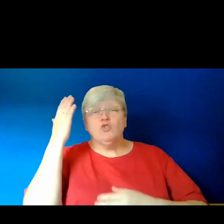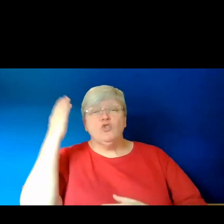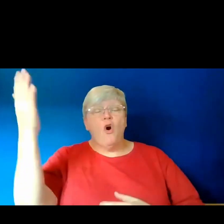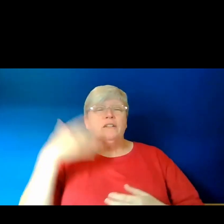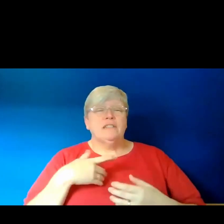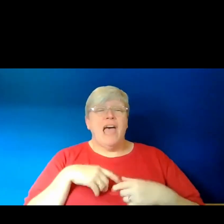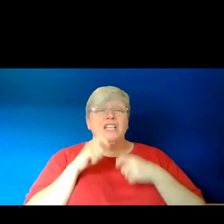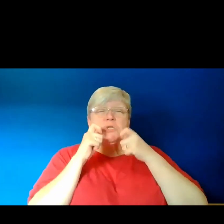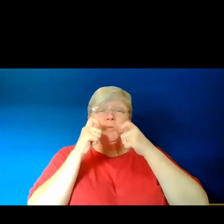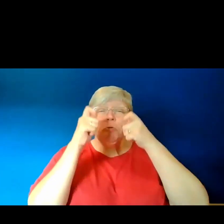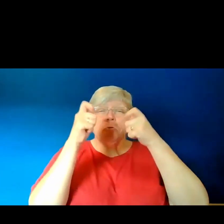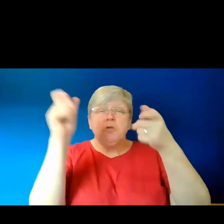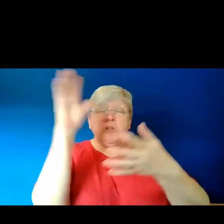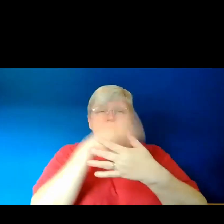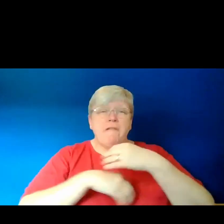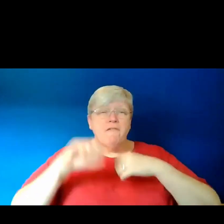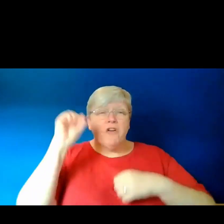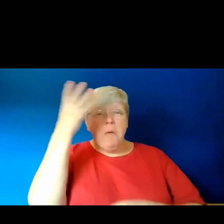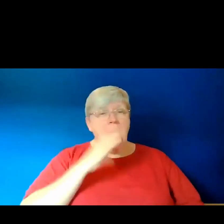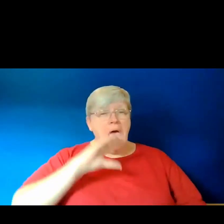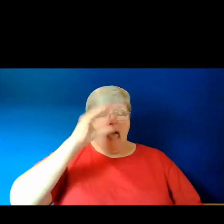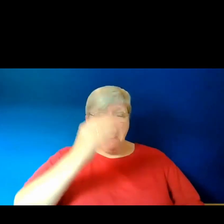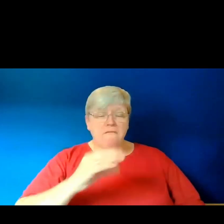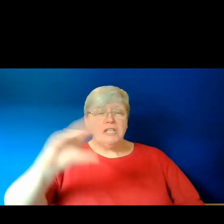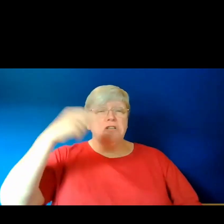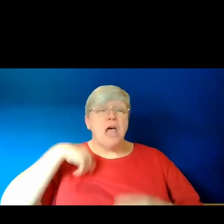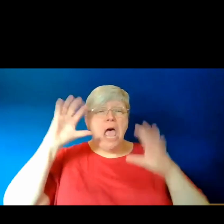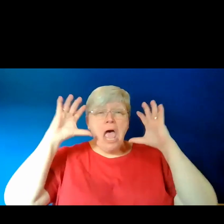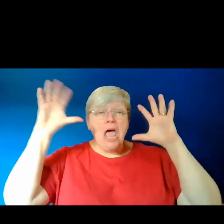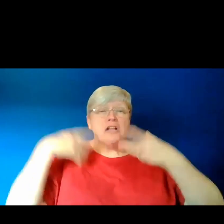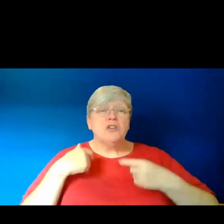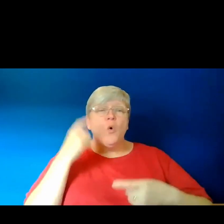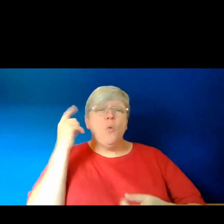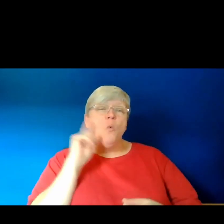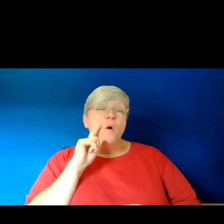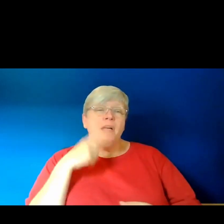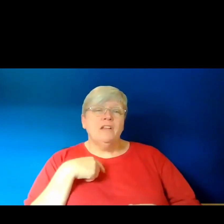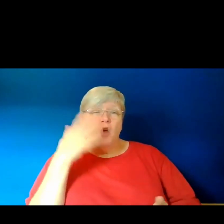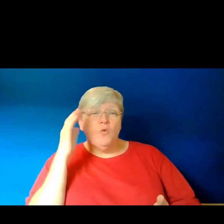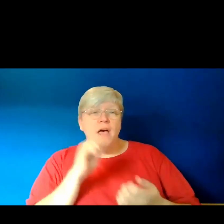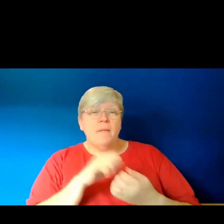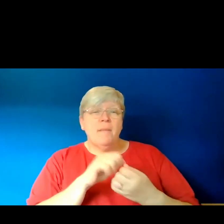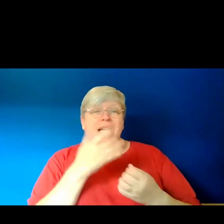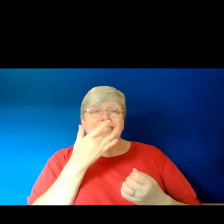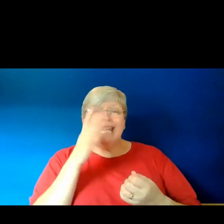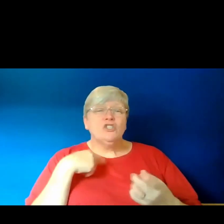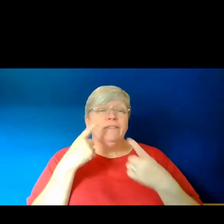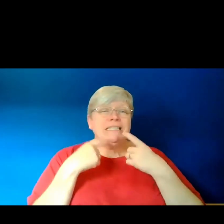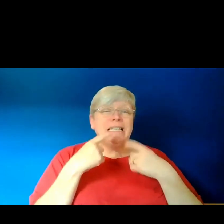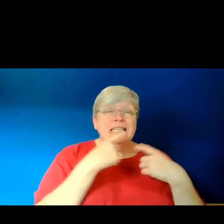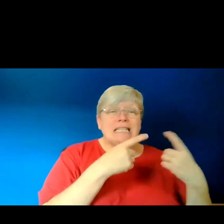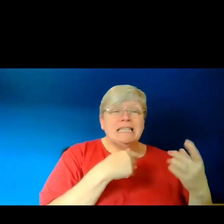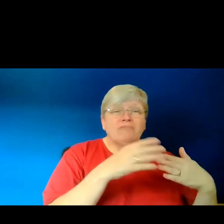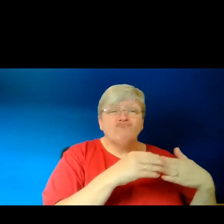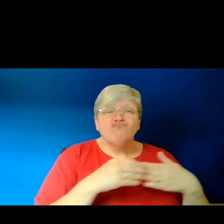head, and women remember the taste of their teeth. I lead us through mountains, navigate